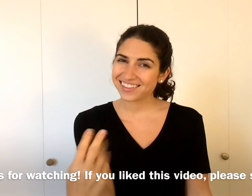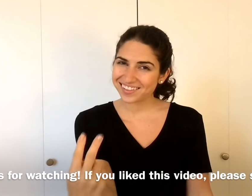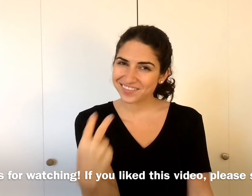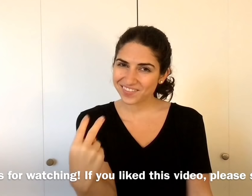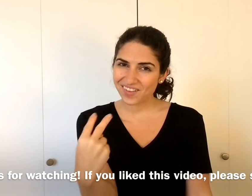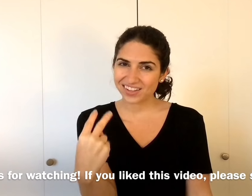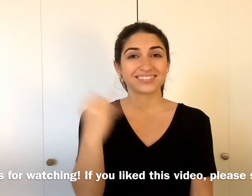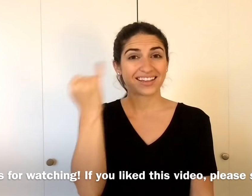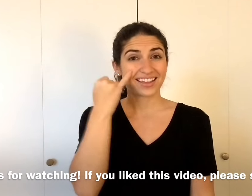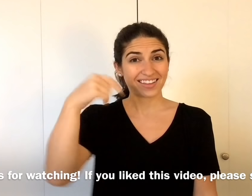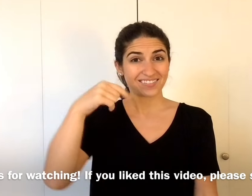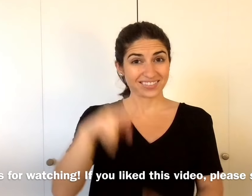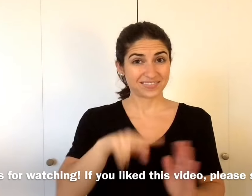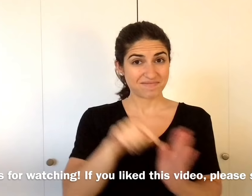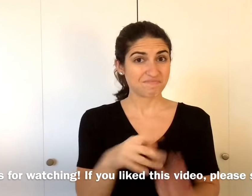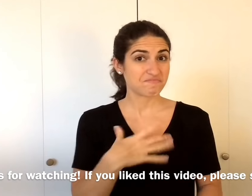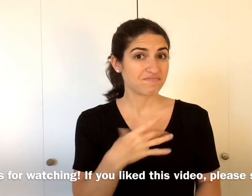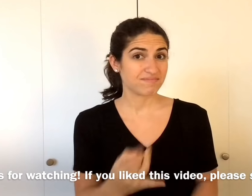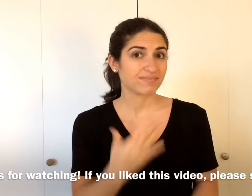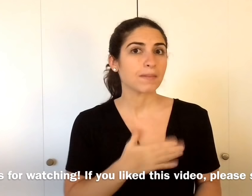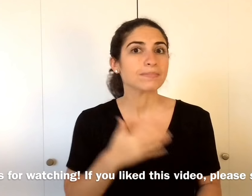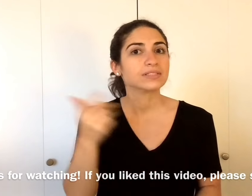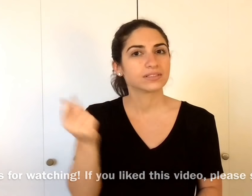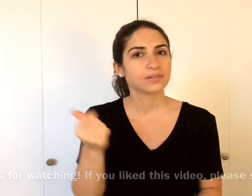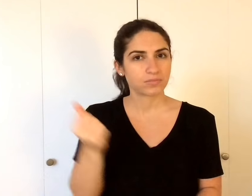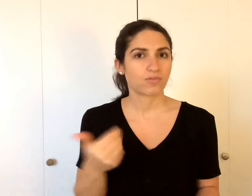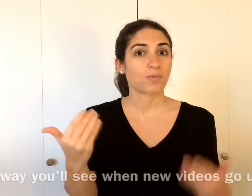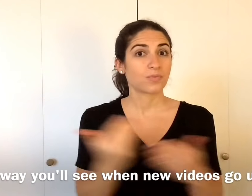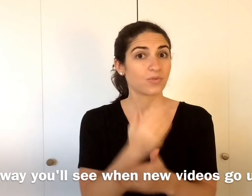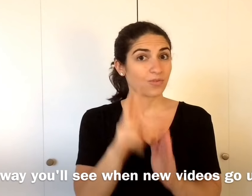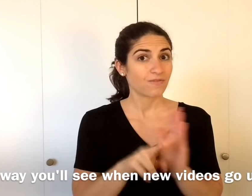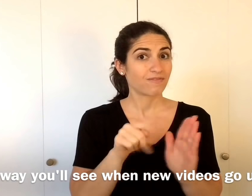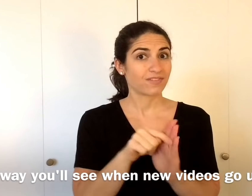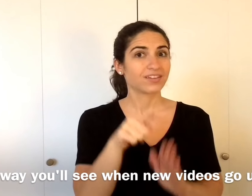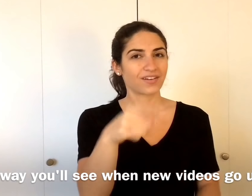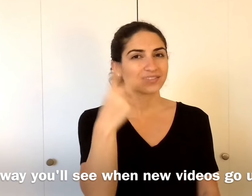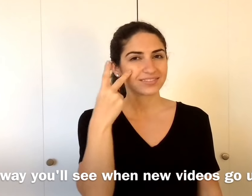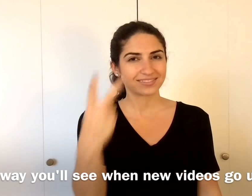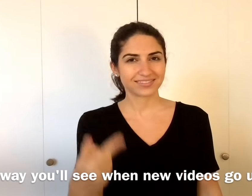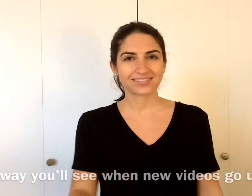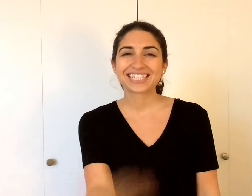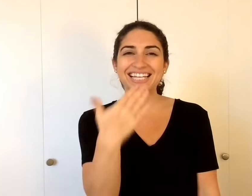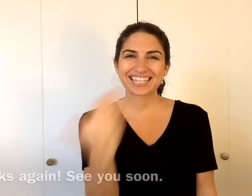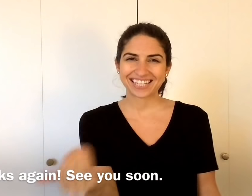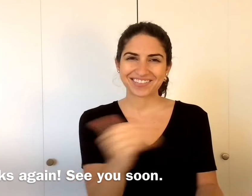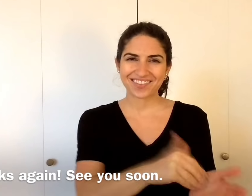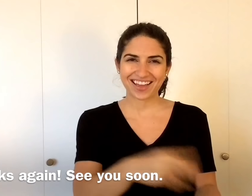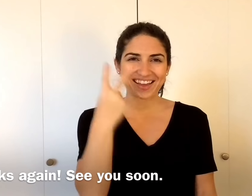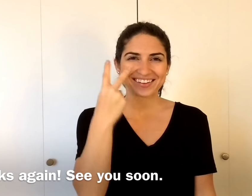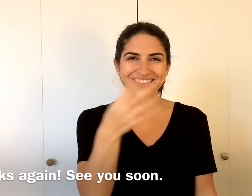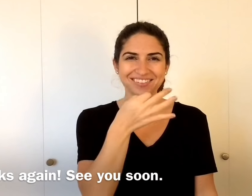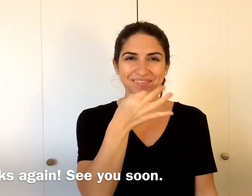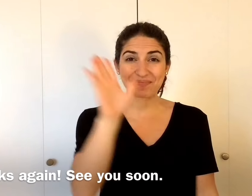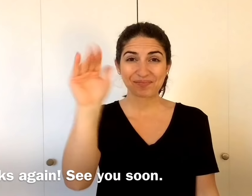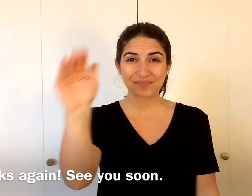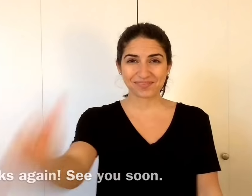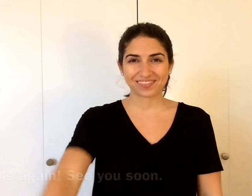Thank you for watching. If you like this video, please subscribe so that you get new videos. Thanks again, and I'll see you soon.